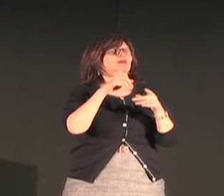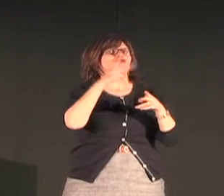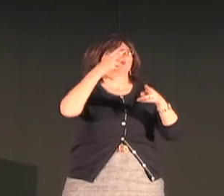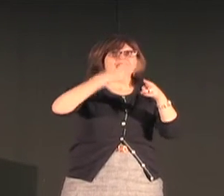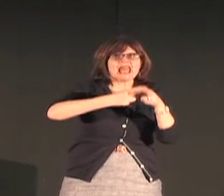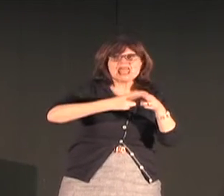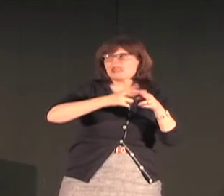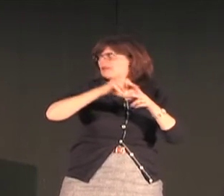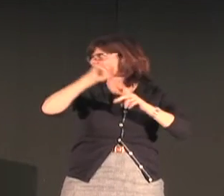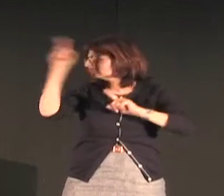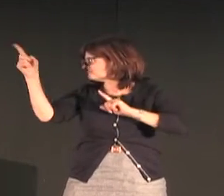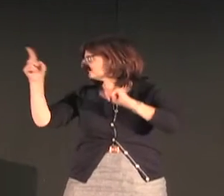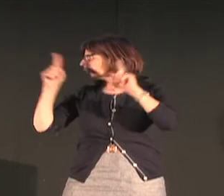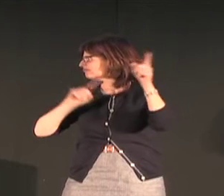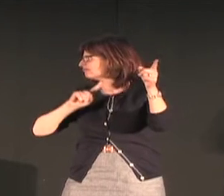we have compounds